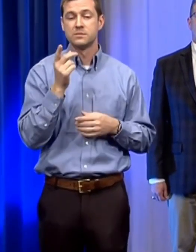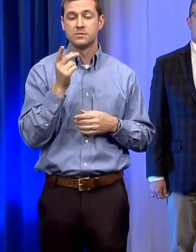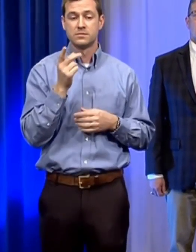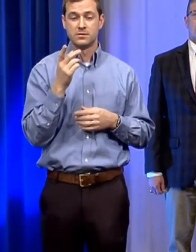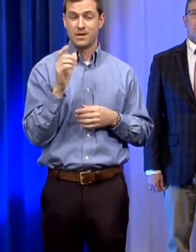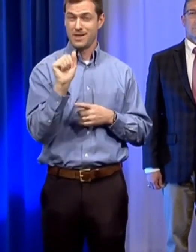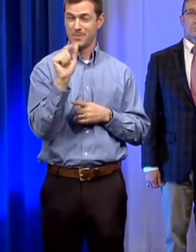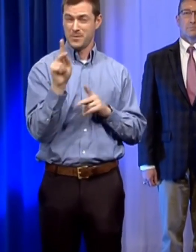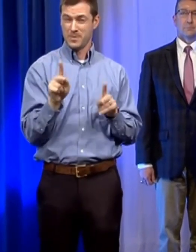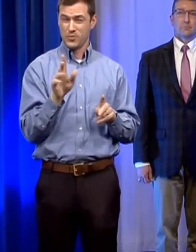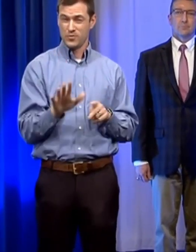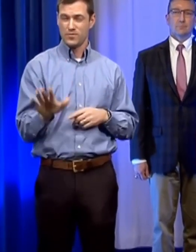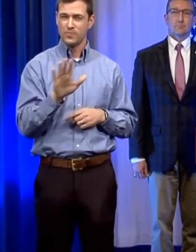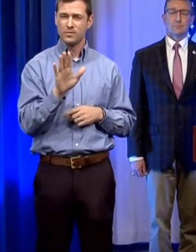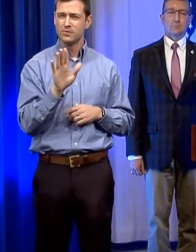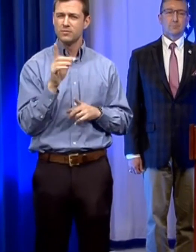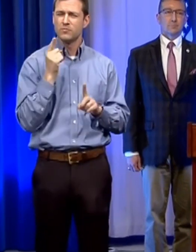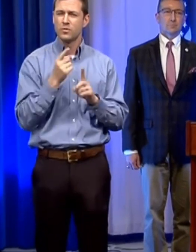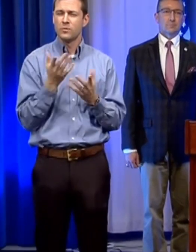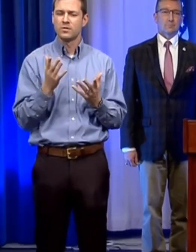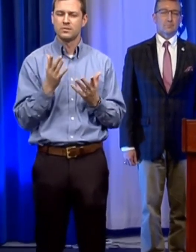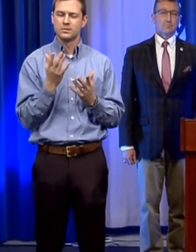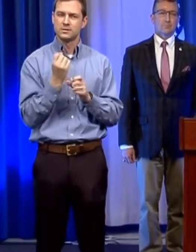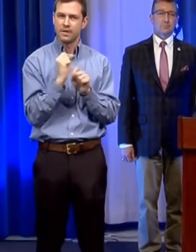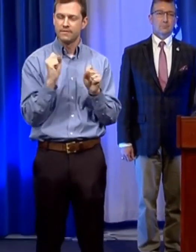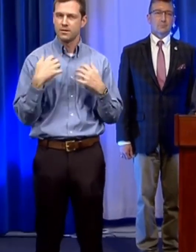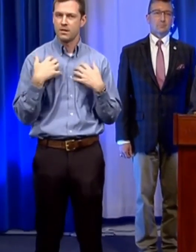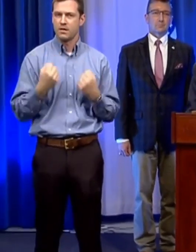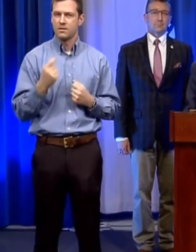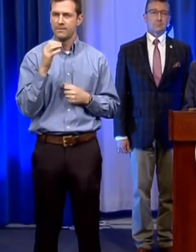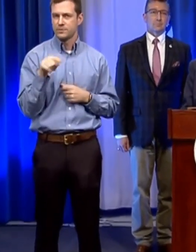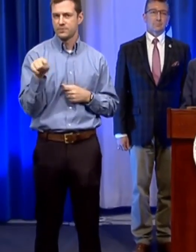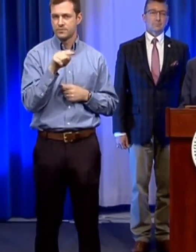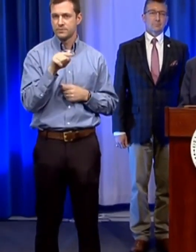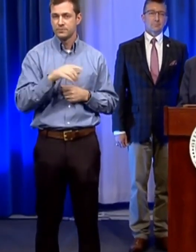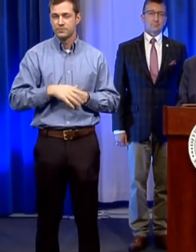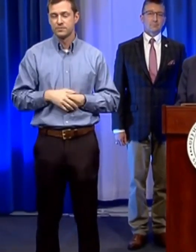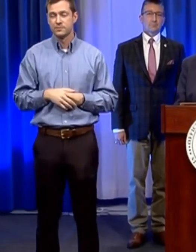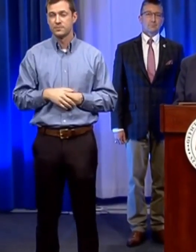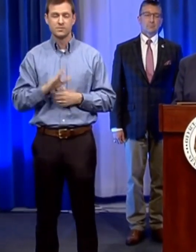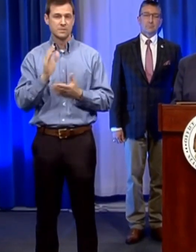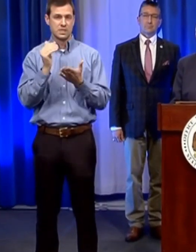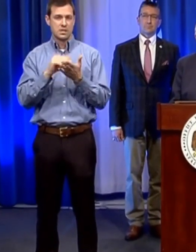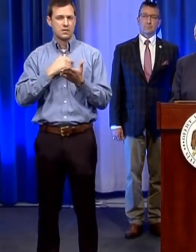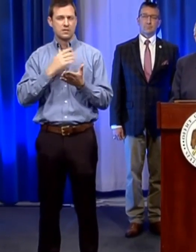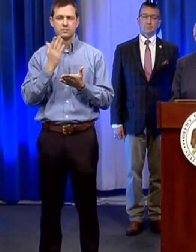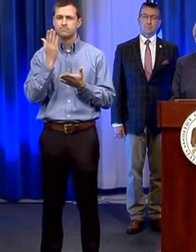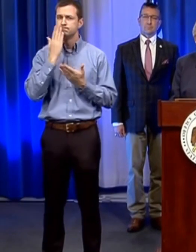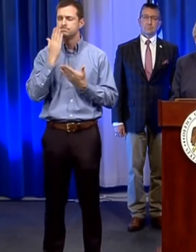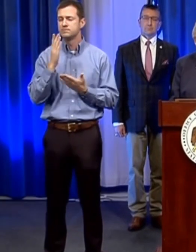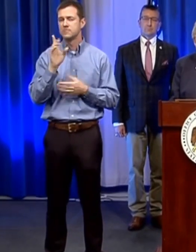is of the utmost importance again i appreciate the hard work of our state health